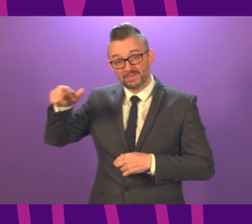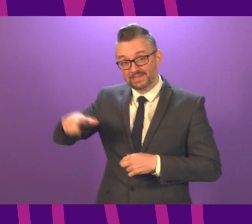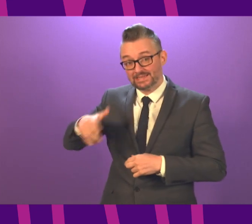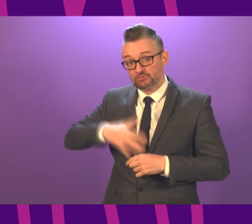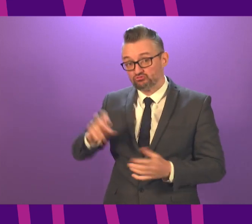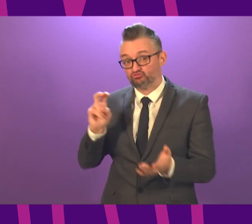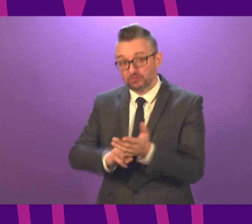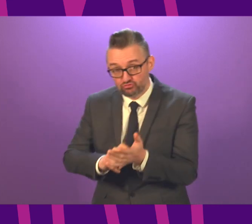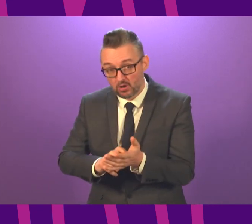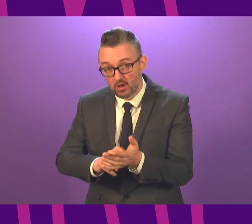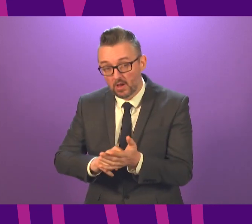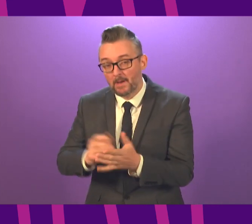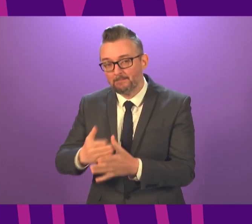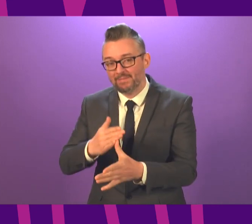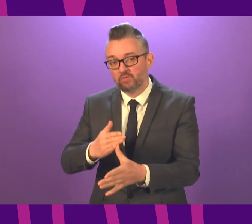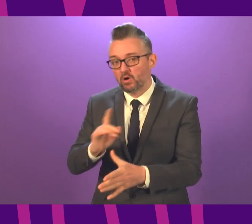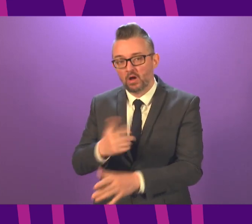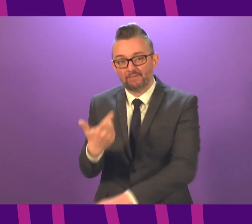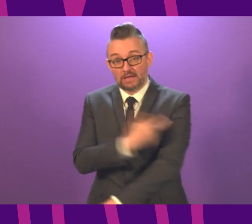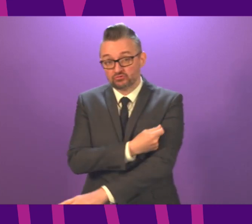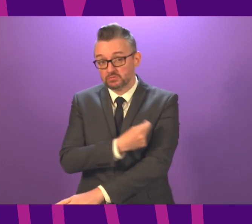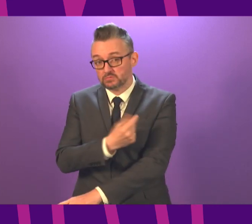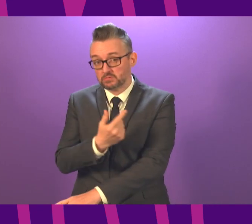registration before he can obtain a vaccination?